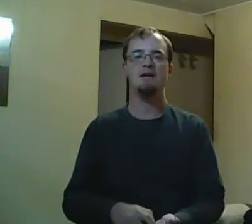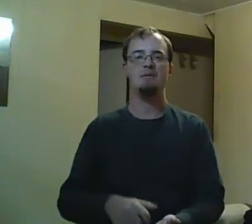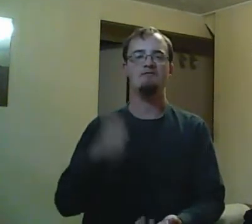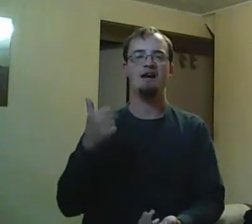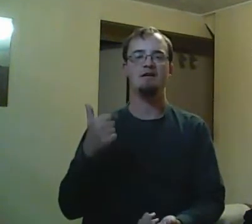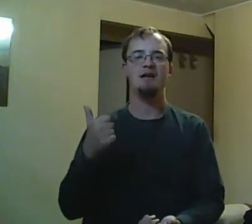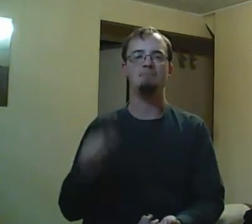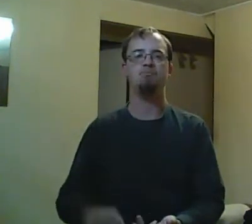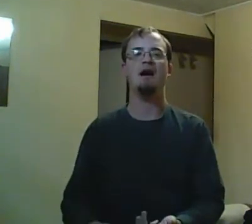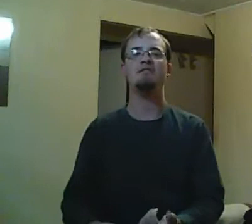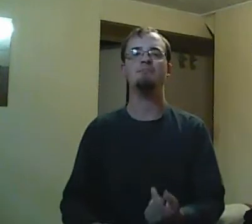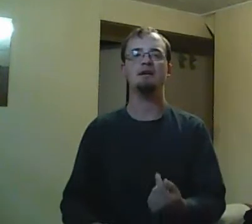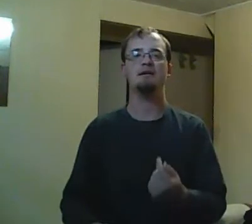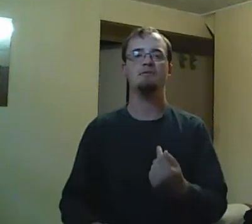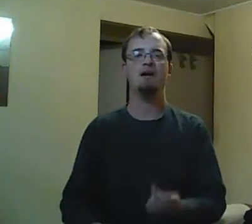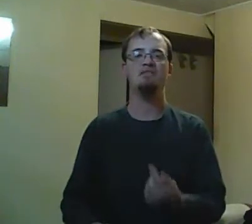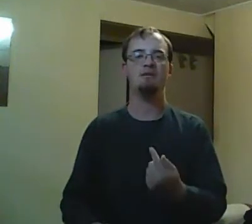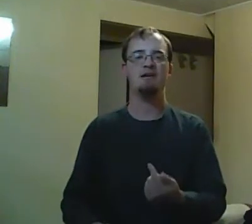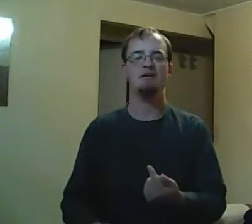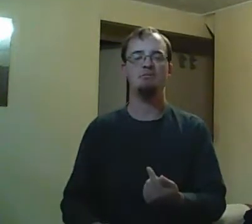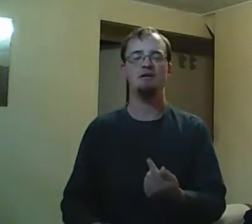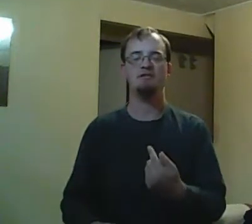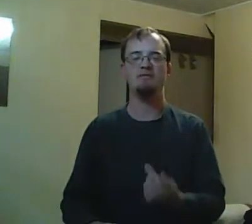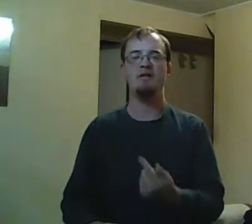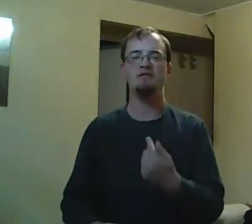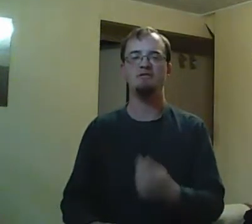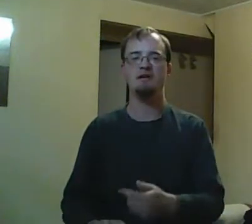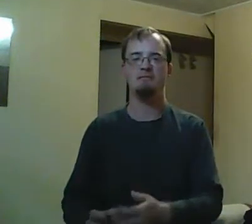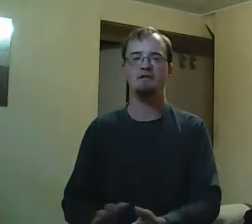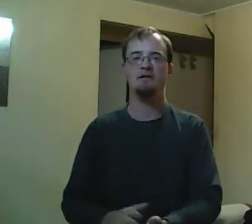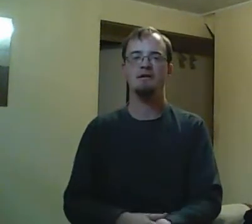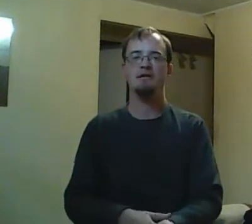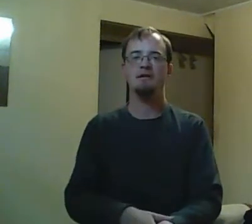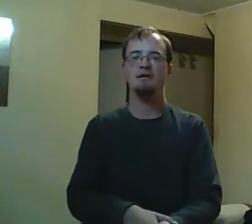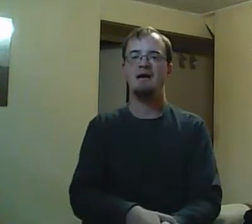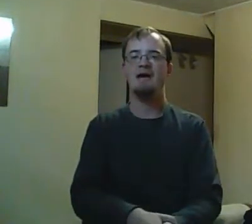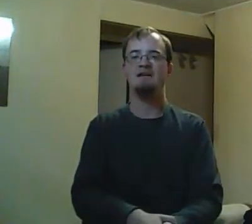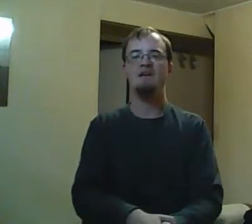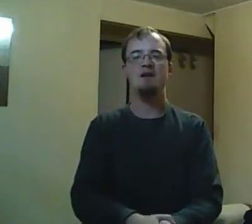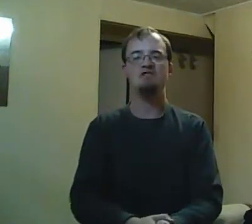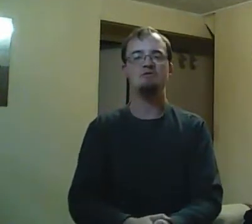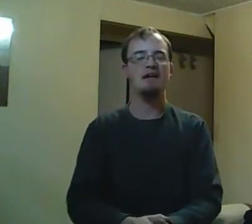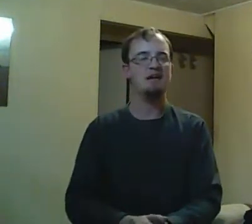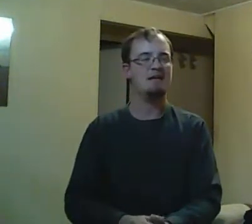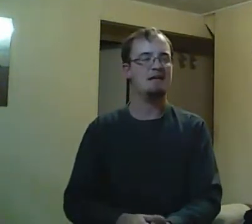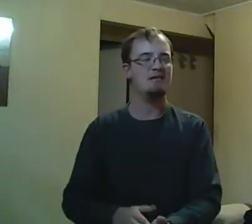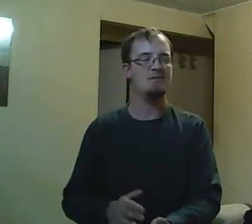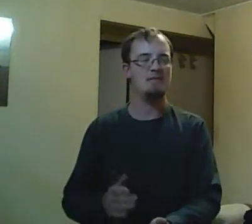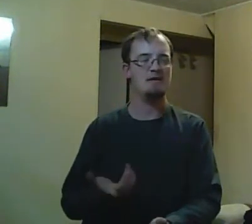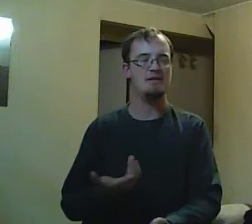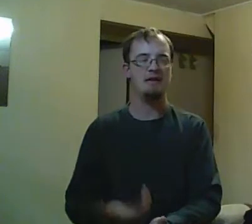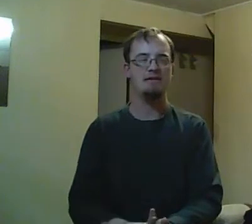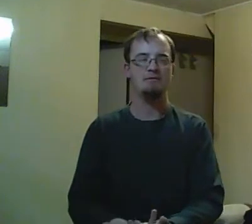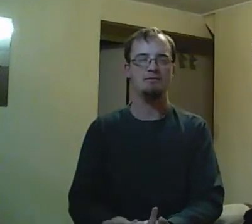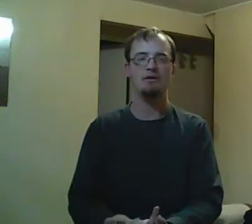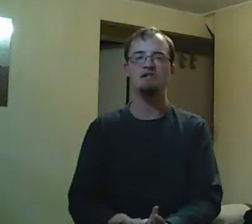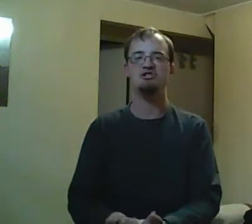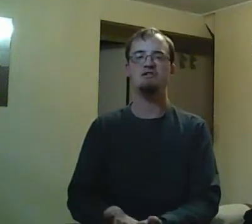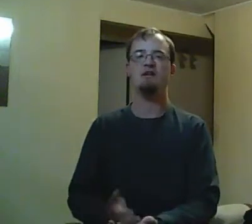I mean, it was in self-defense. I mean, and how did you know you had the hand on the trigger that